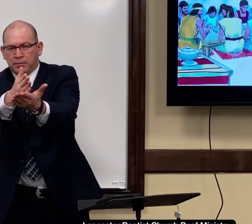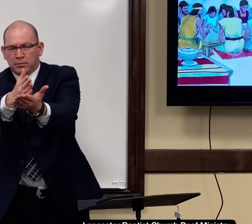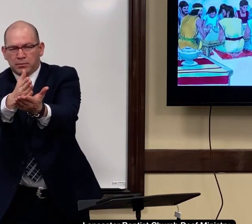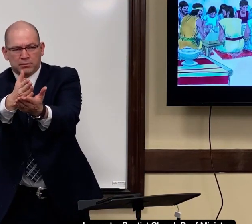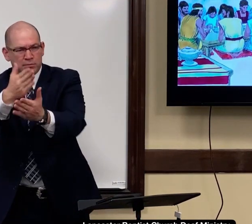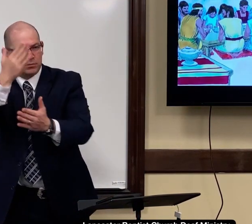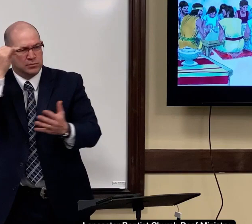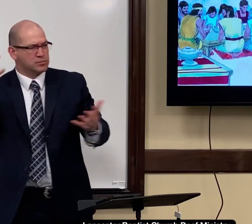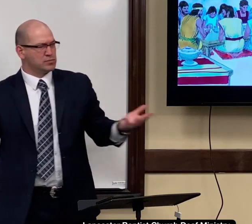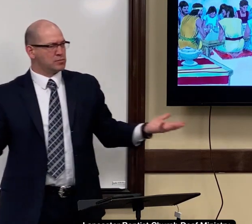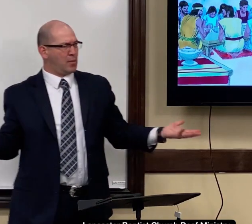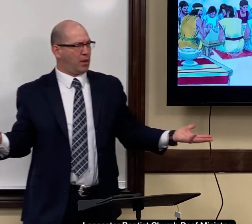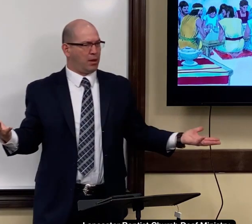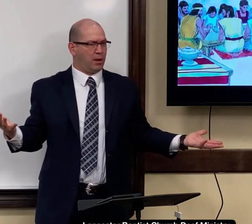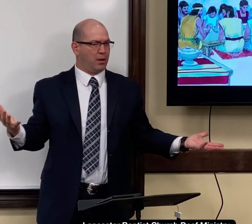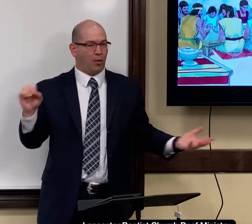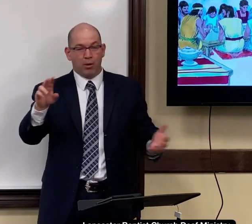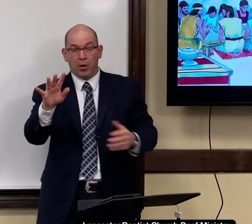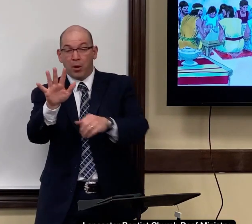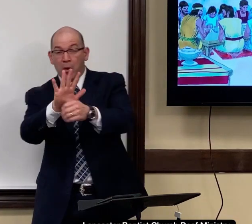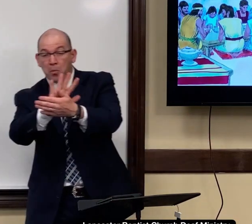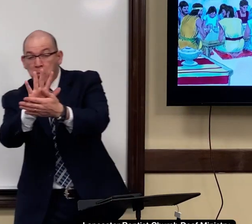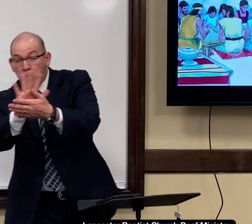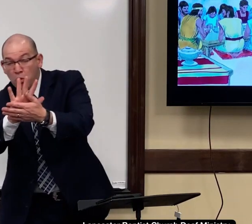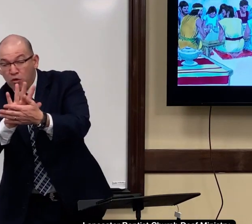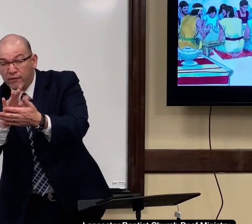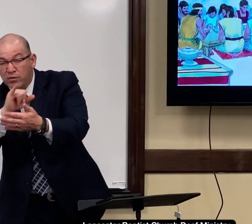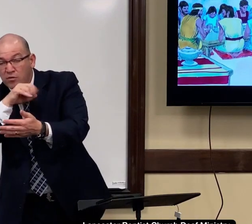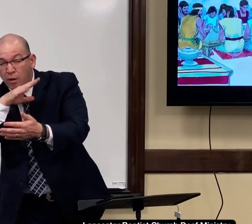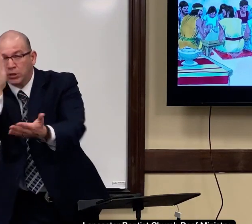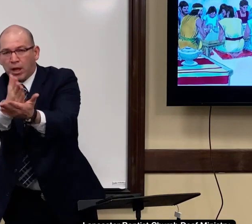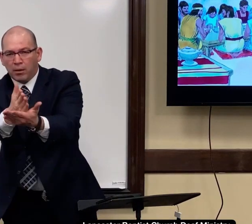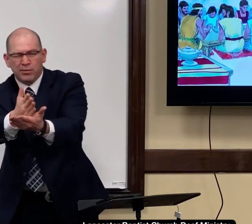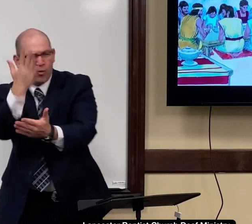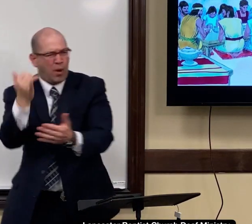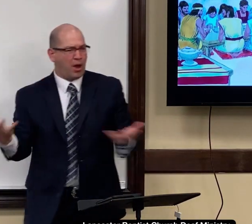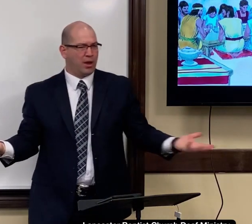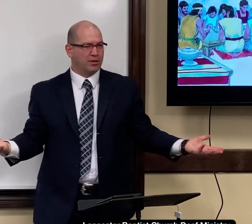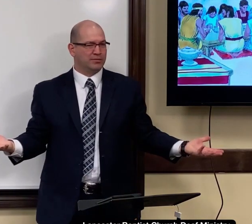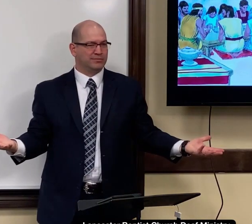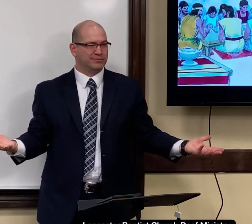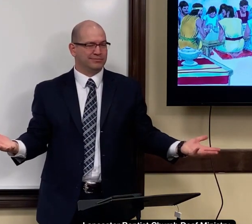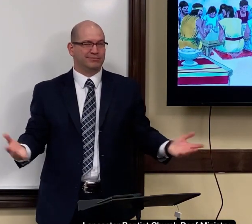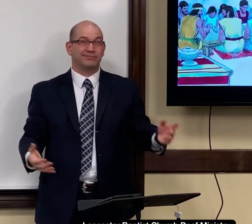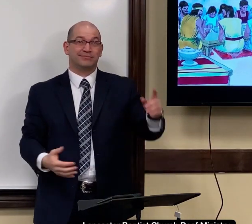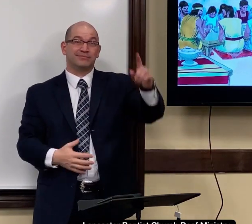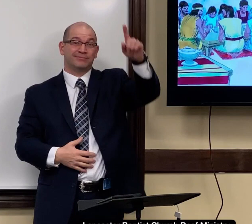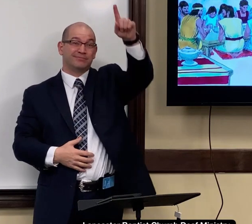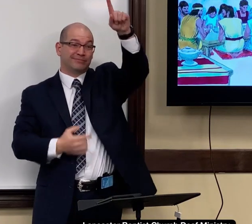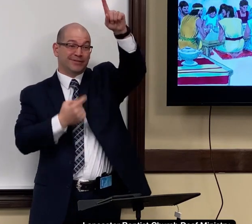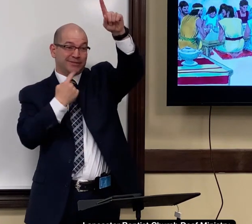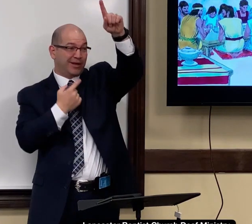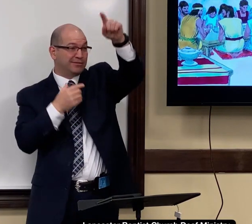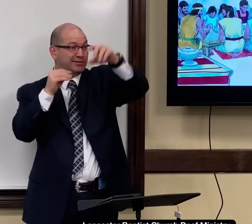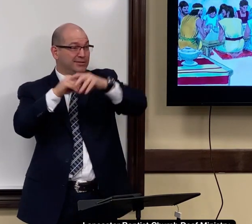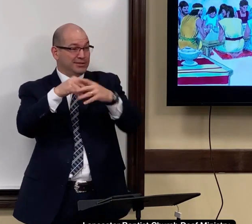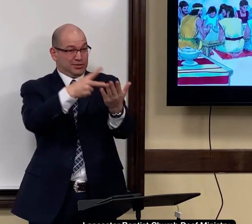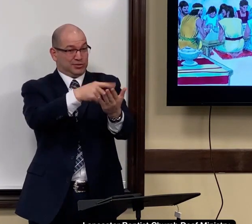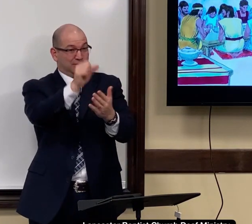Why if there's a dirty TV program, do we turn it off? Do we stop watching it? Why if there's a dirty movie, do we stop watching it? Well, because God says